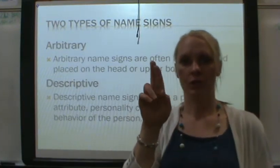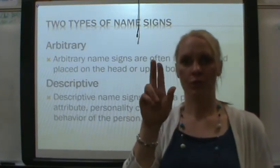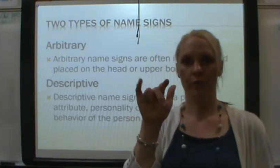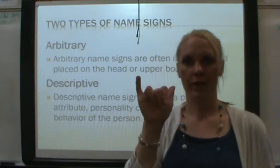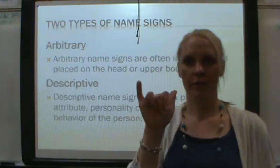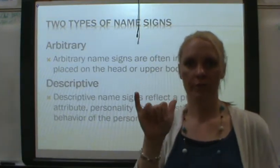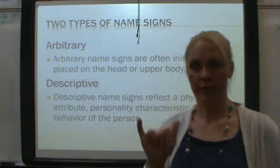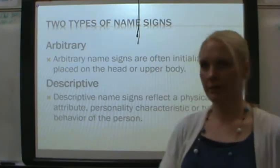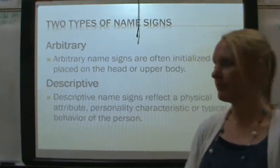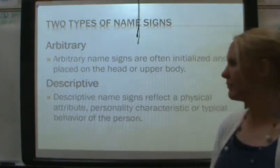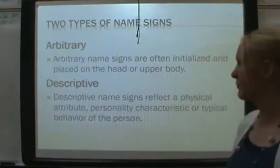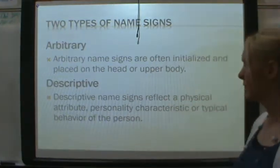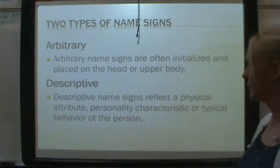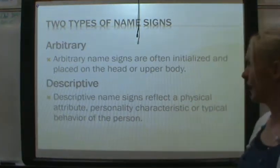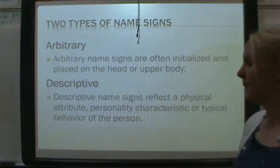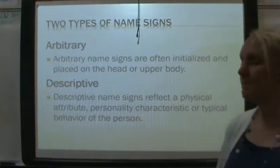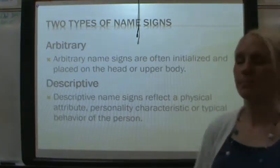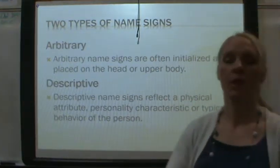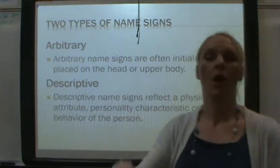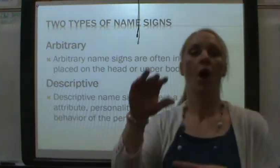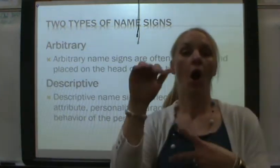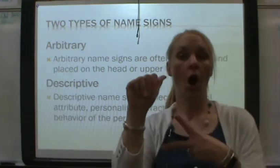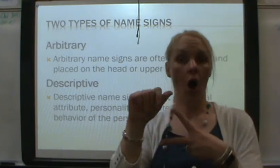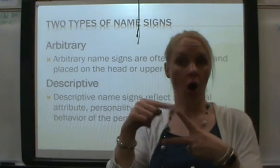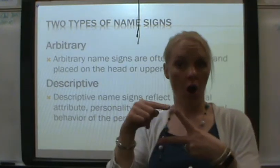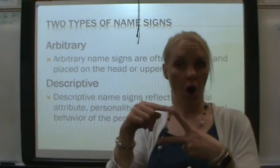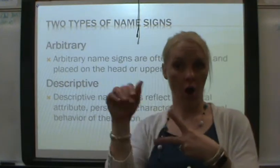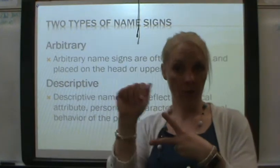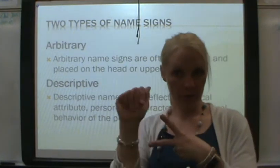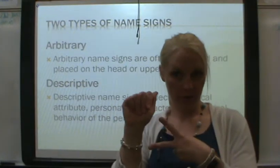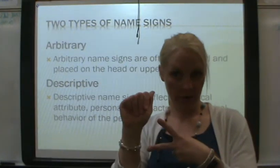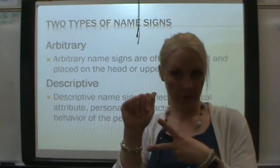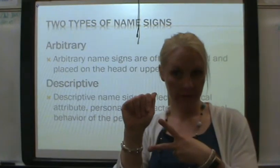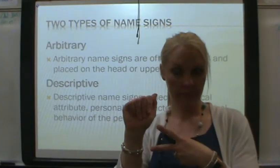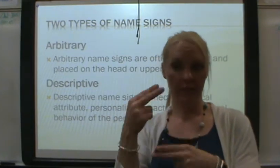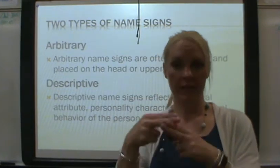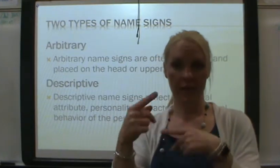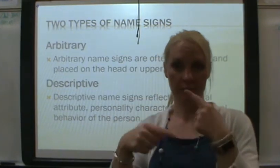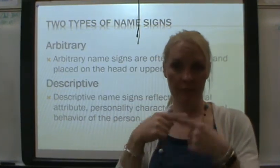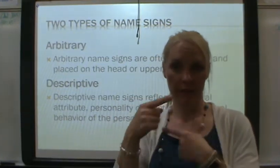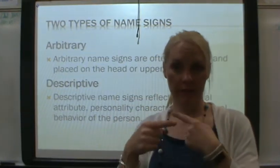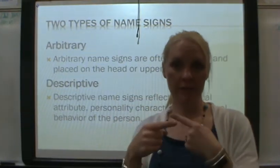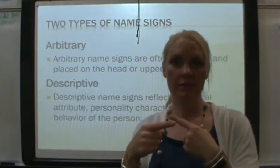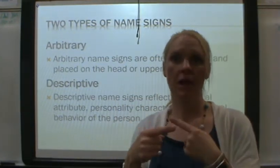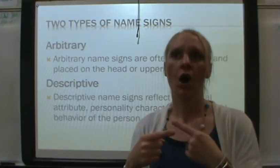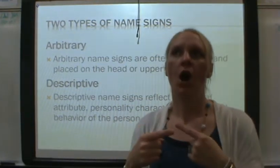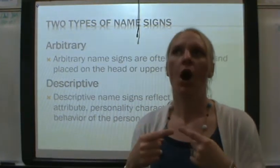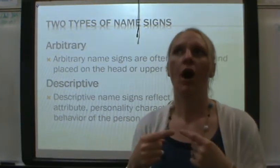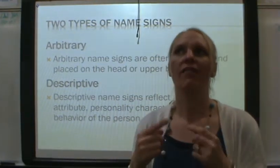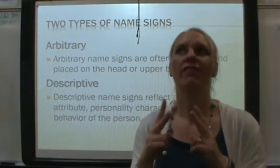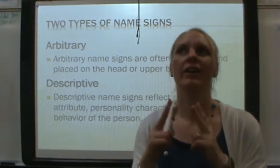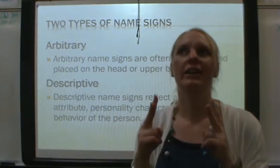Arbitrary. Arbitrary. Arbitrary name signs are very,